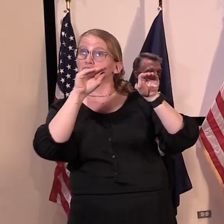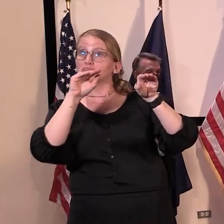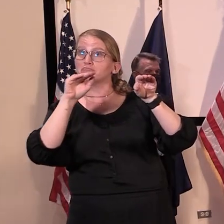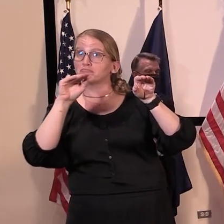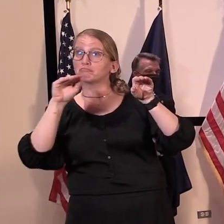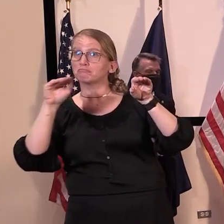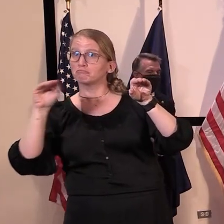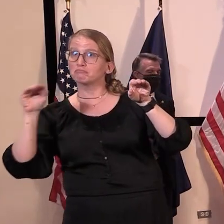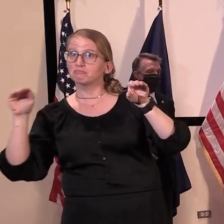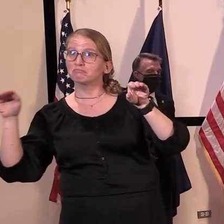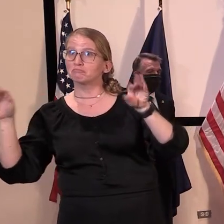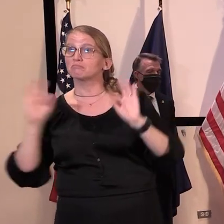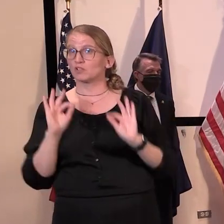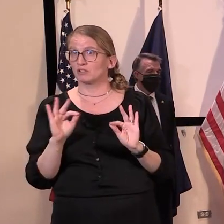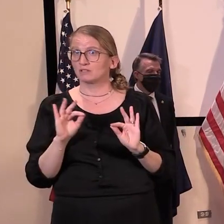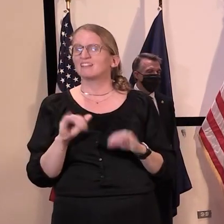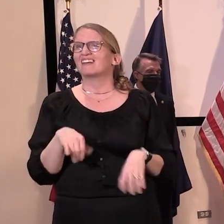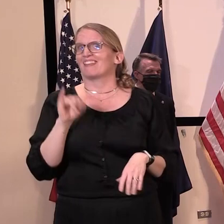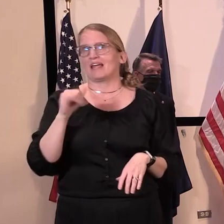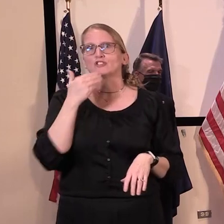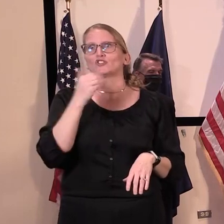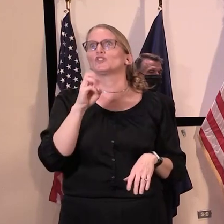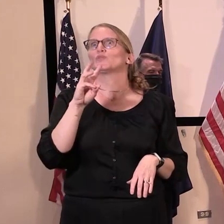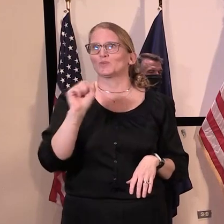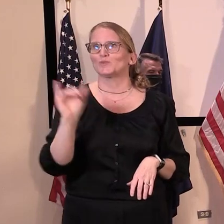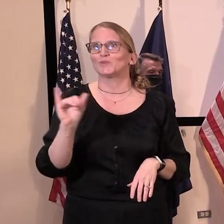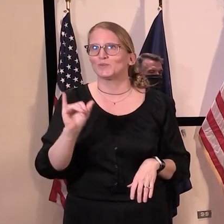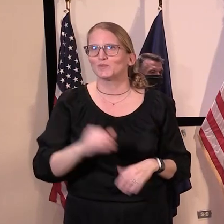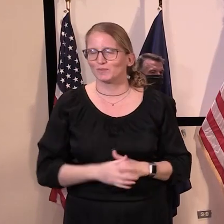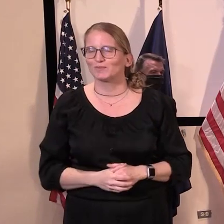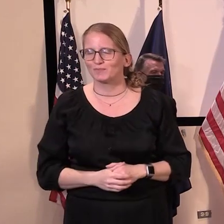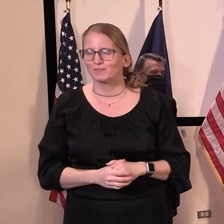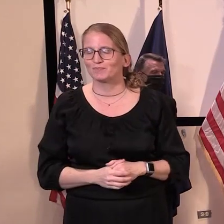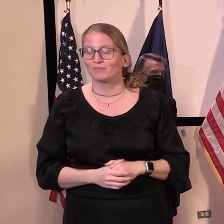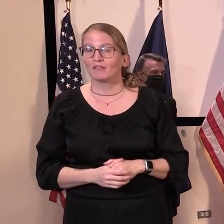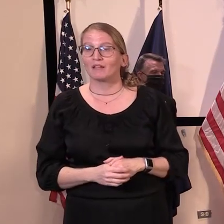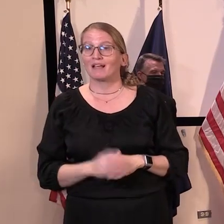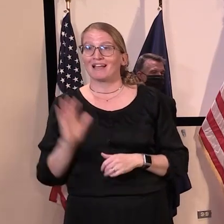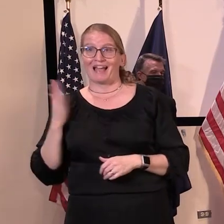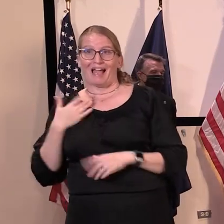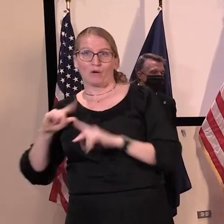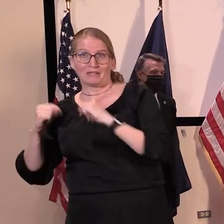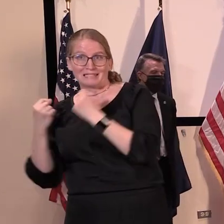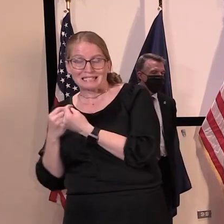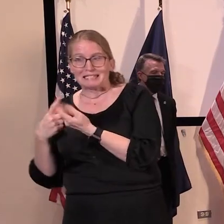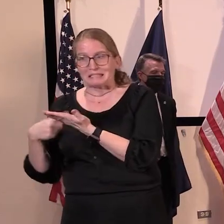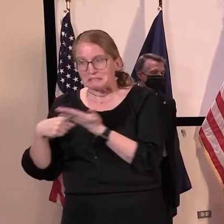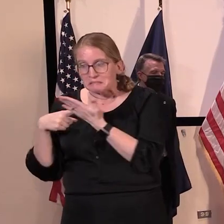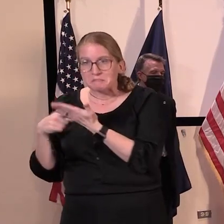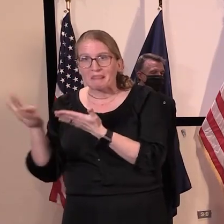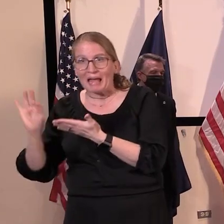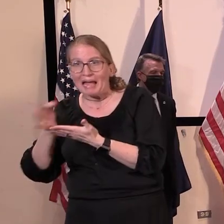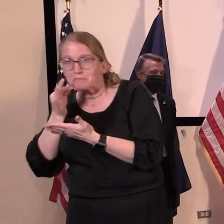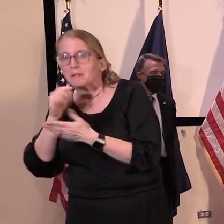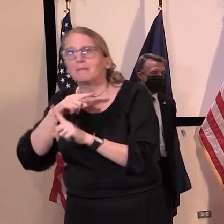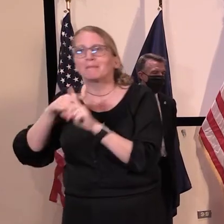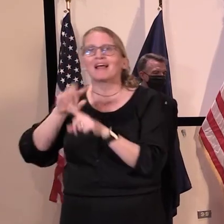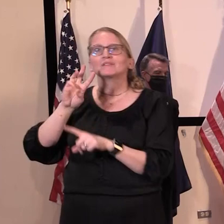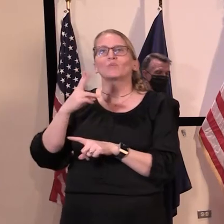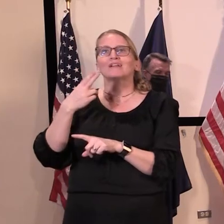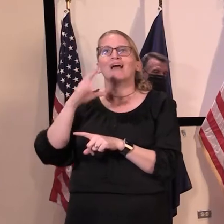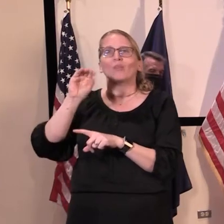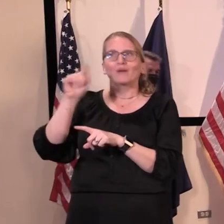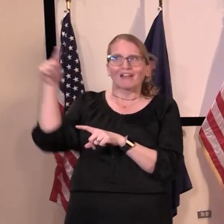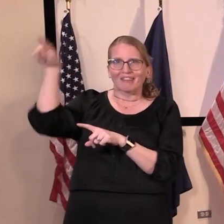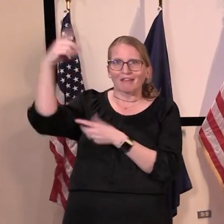This indicator is very good news for Vermont. The experts on our team and also those at the World Health Organization indicate